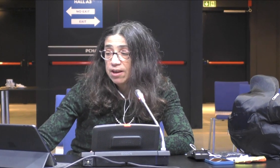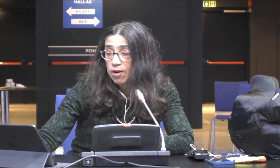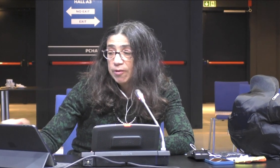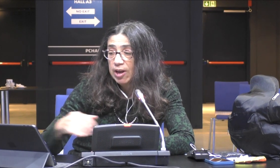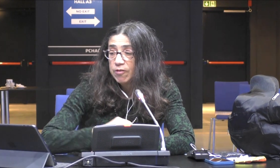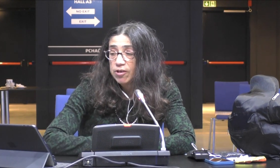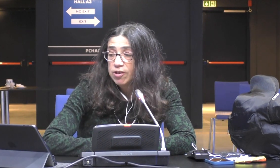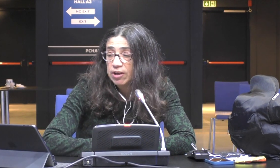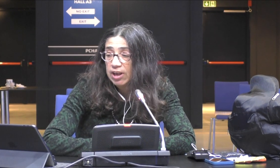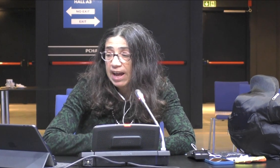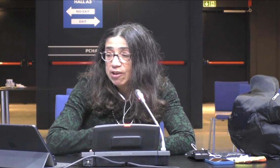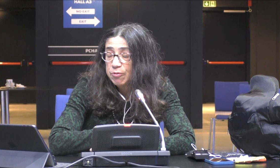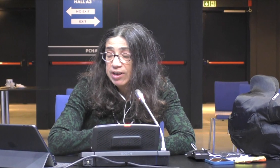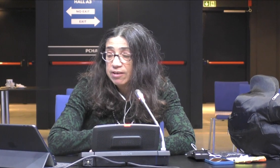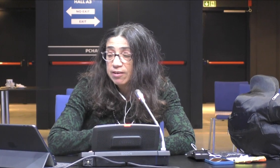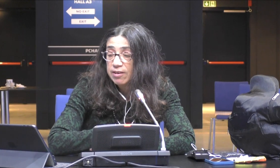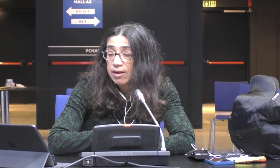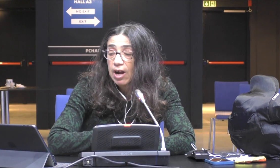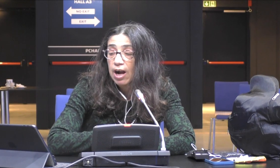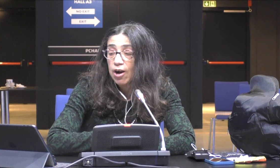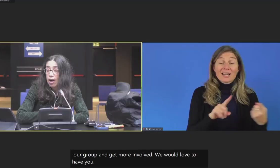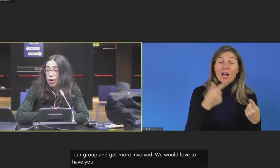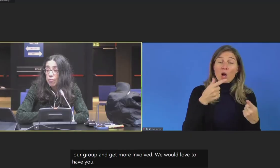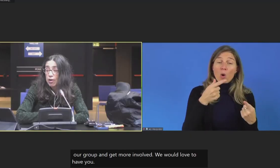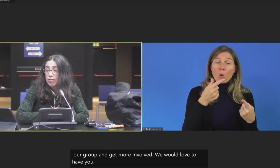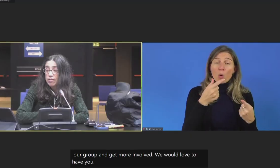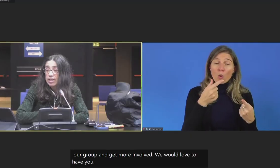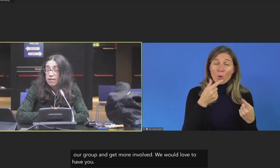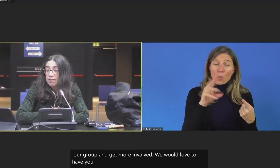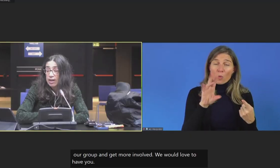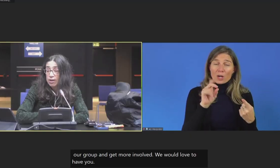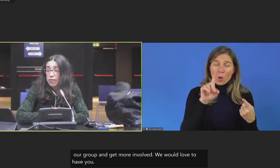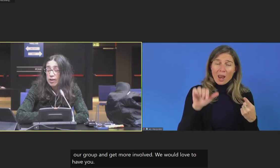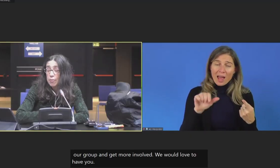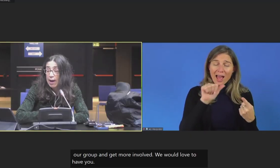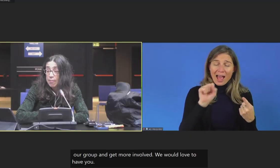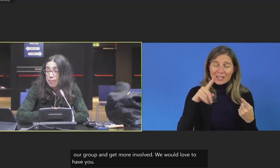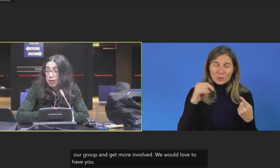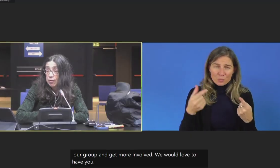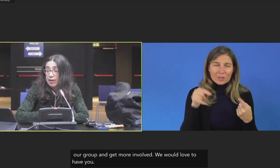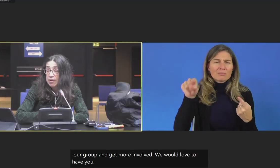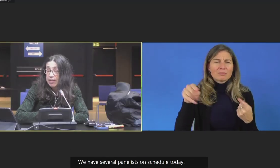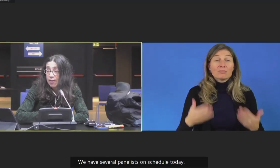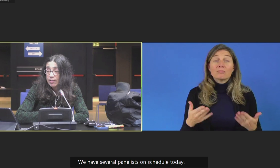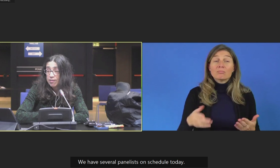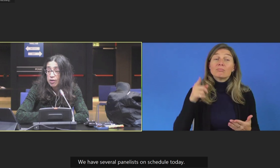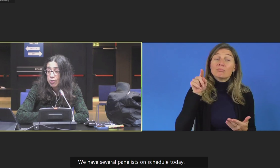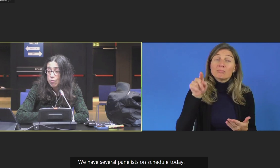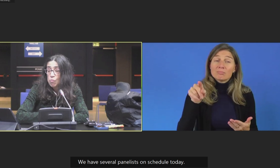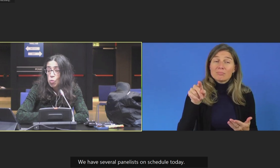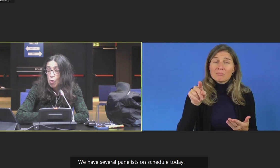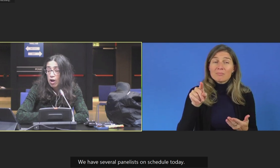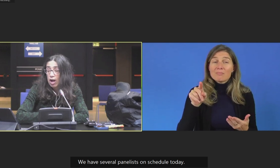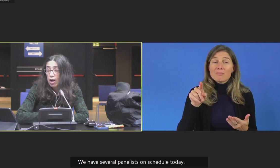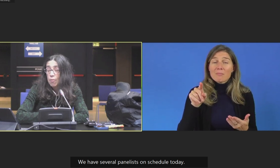today. We have Gernilla Aspring. She is currently a MAG member going to be leaving after this term.